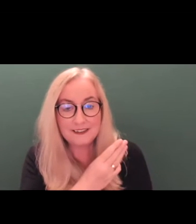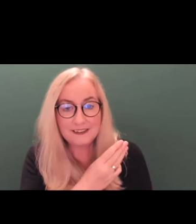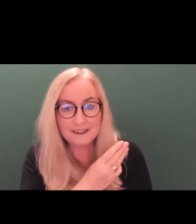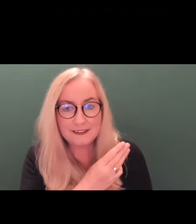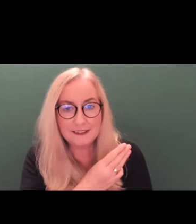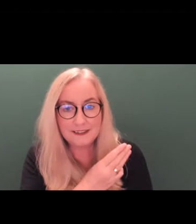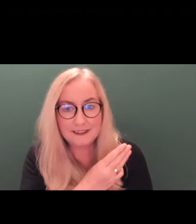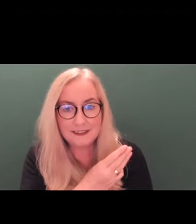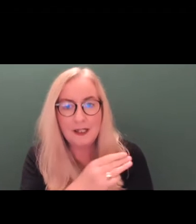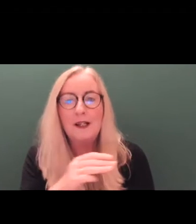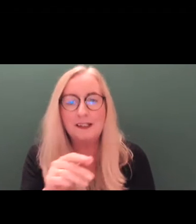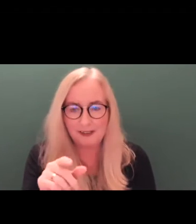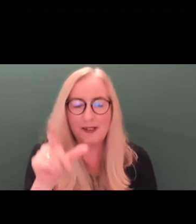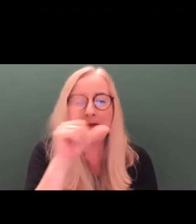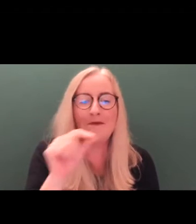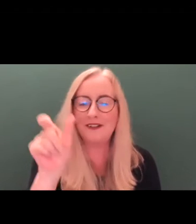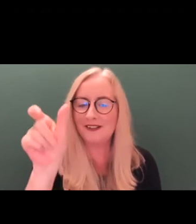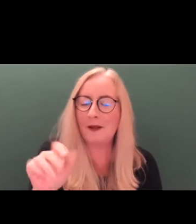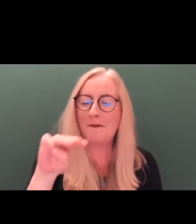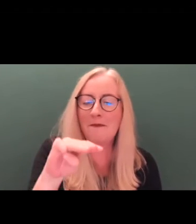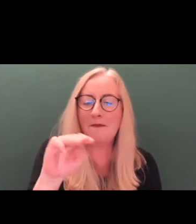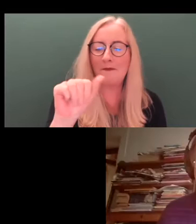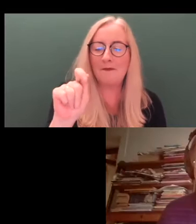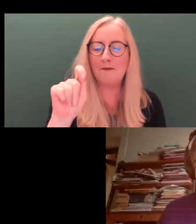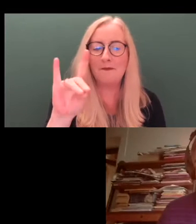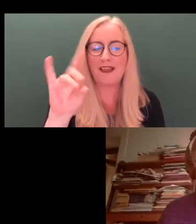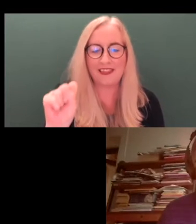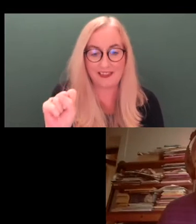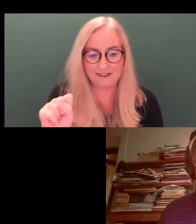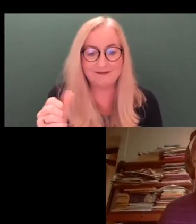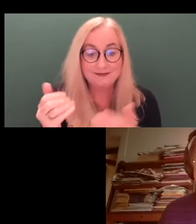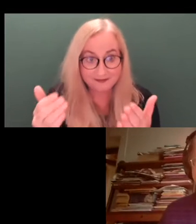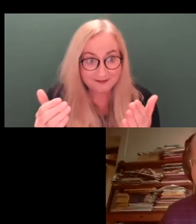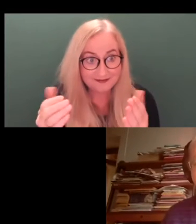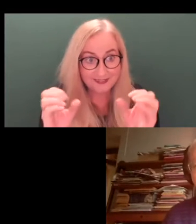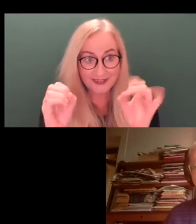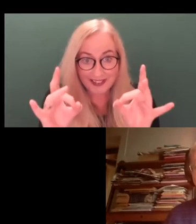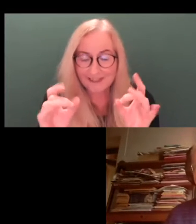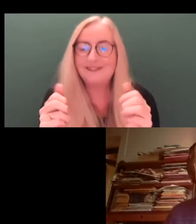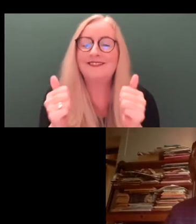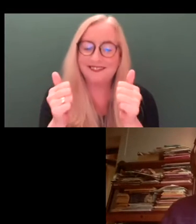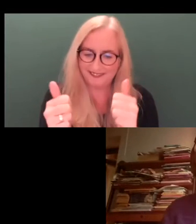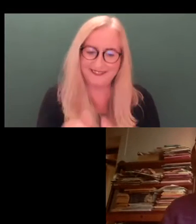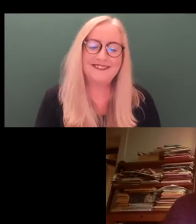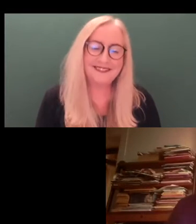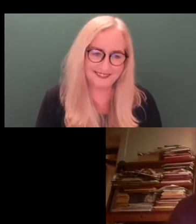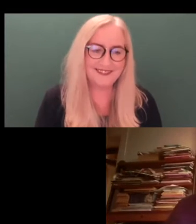is it that? No. Is it that? Yes. Thank you. Okay. Okay.